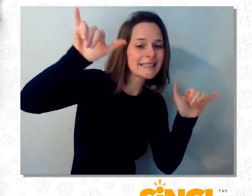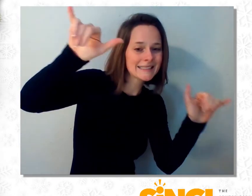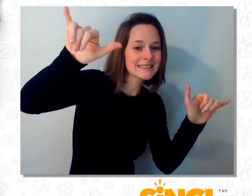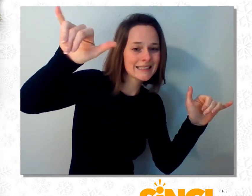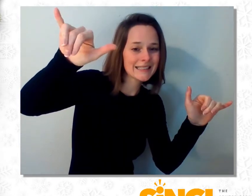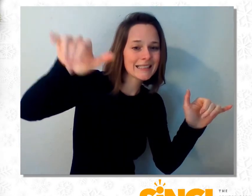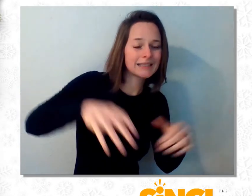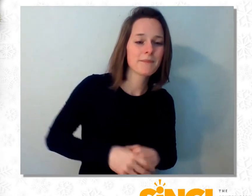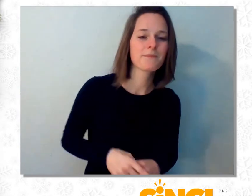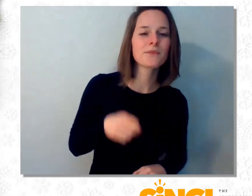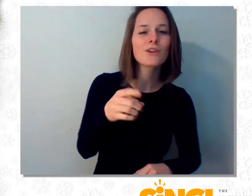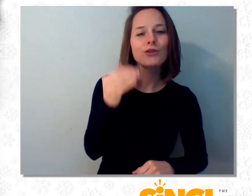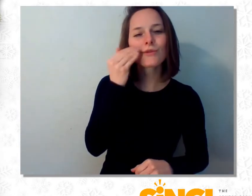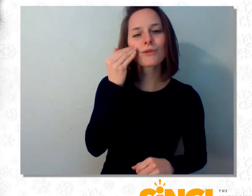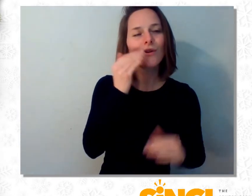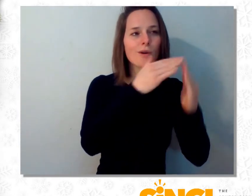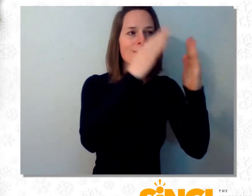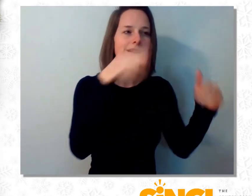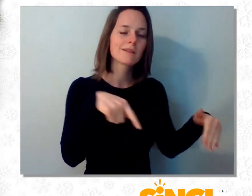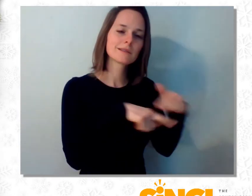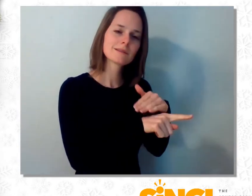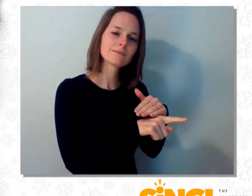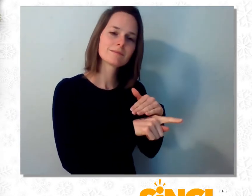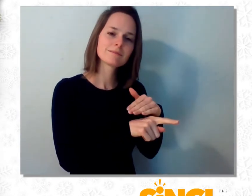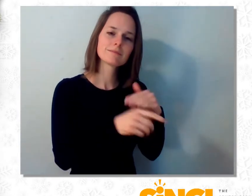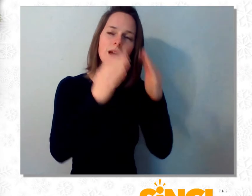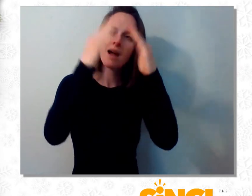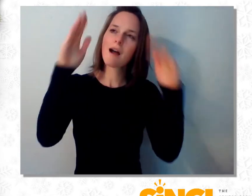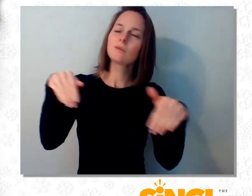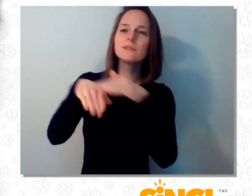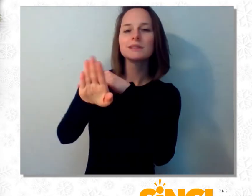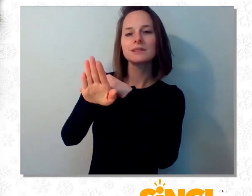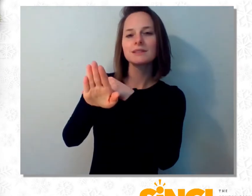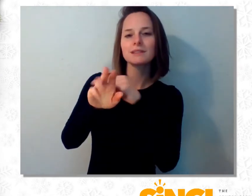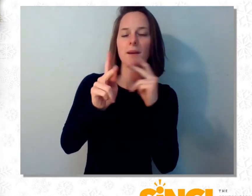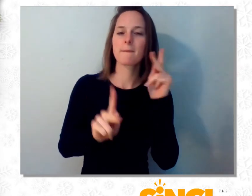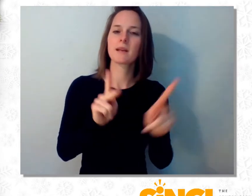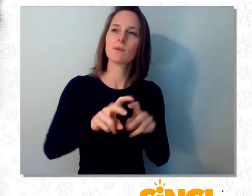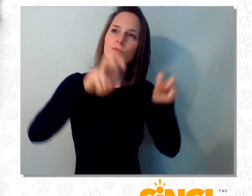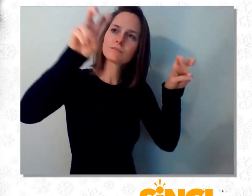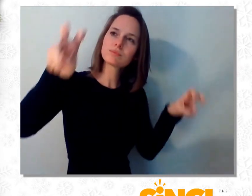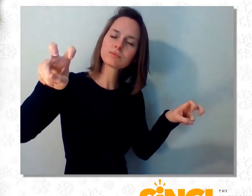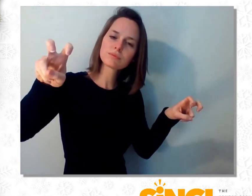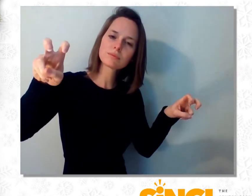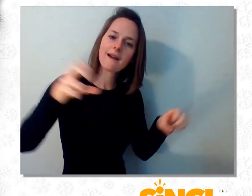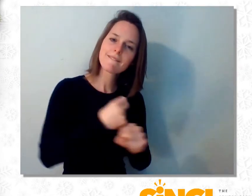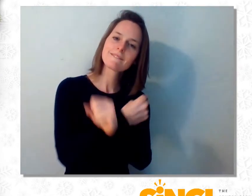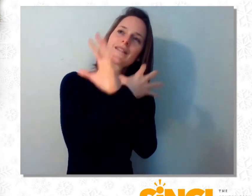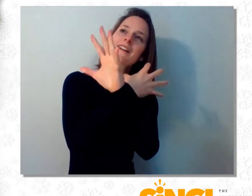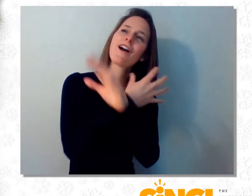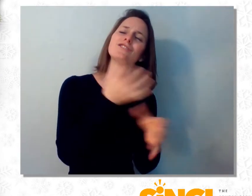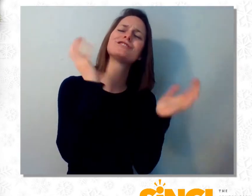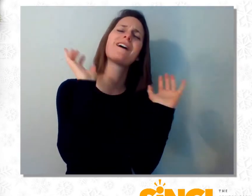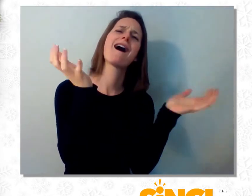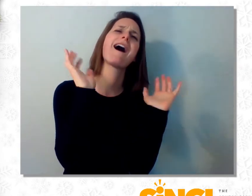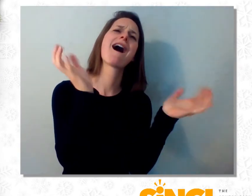ways, Facebook, Skype, or Zoom. Or good